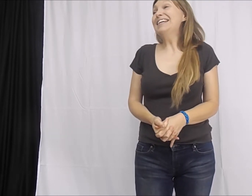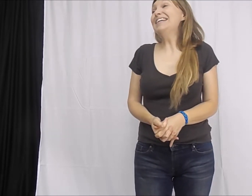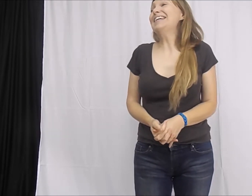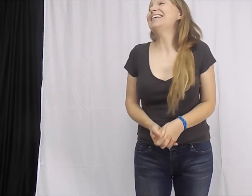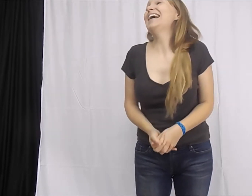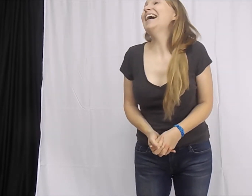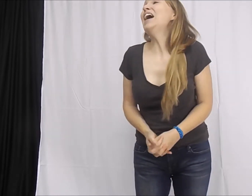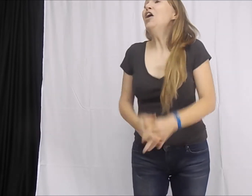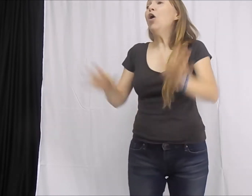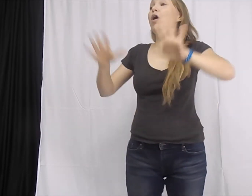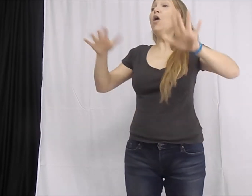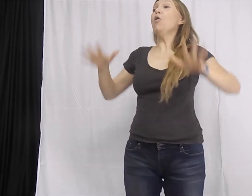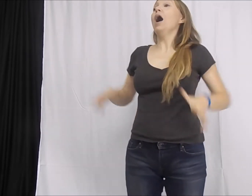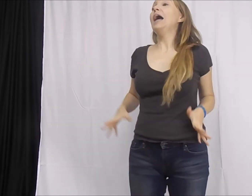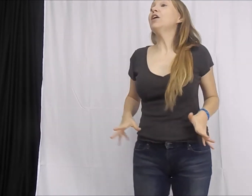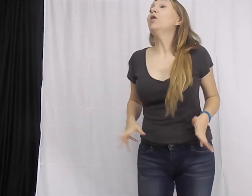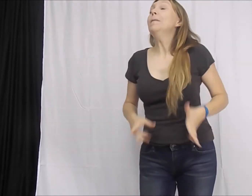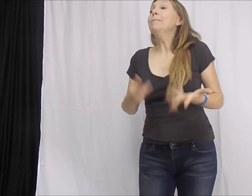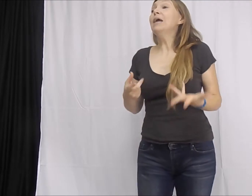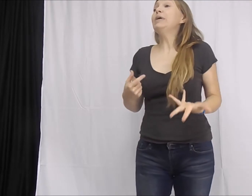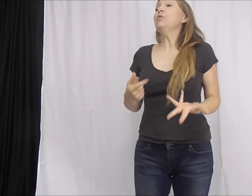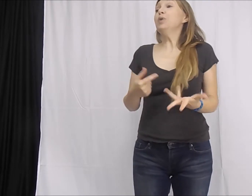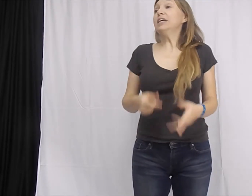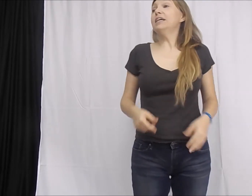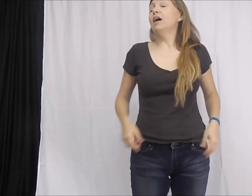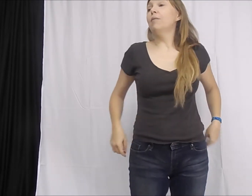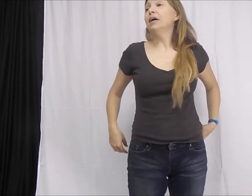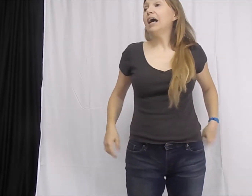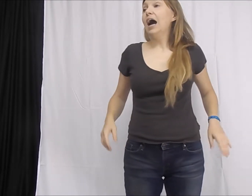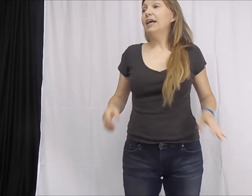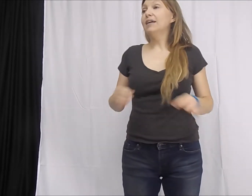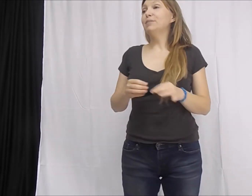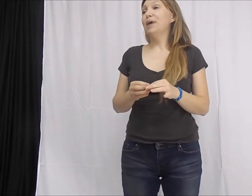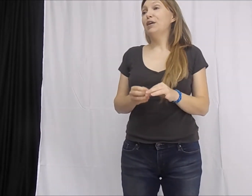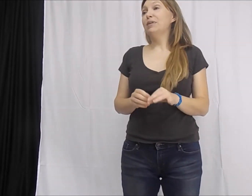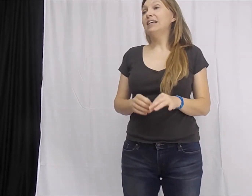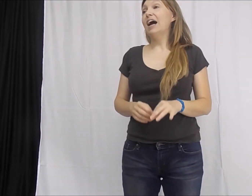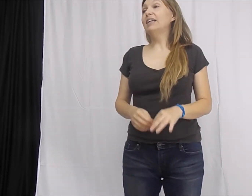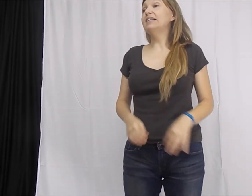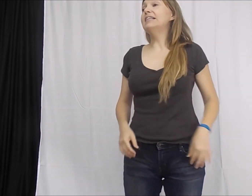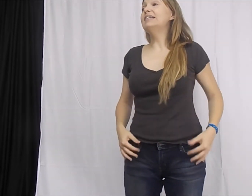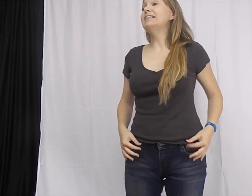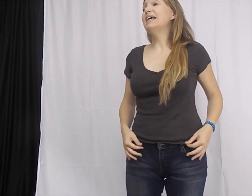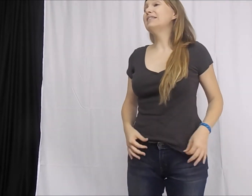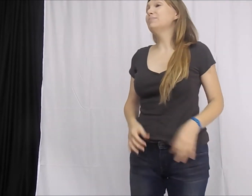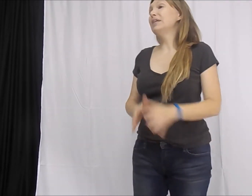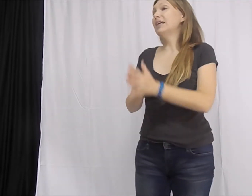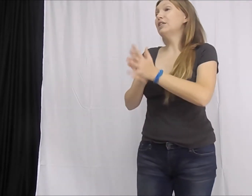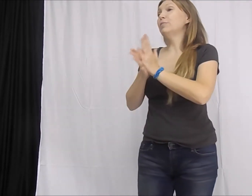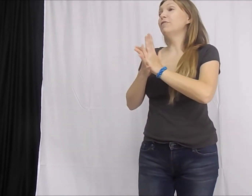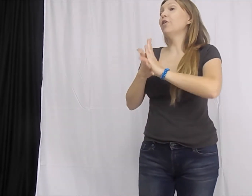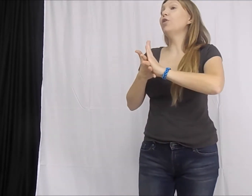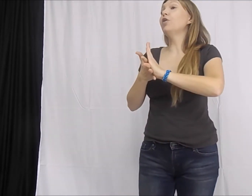Yeah? Oh, I know. Maybe we could, um, kayak to Bannerman's Island and take some engagement photos